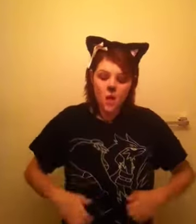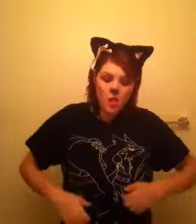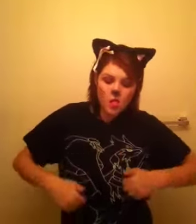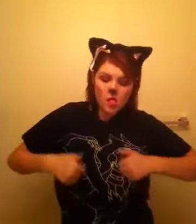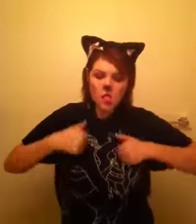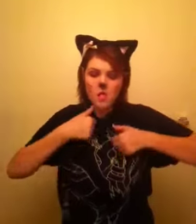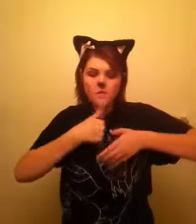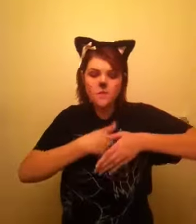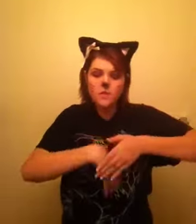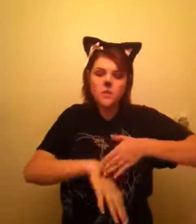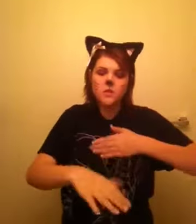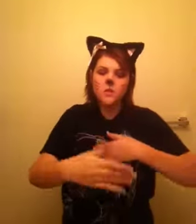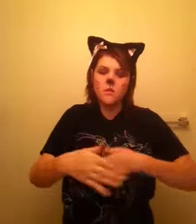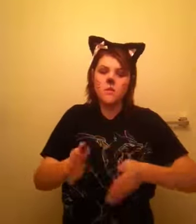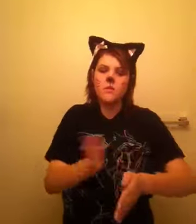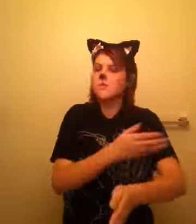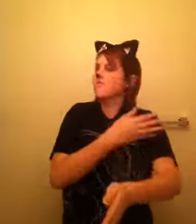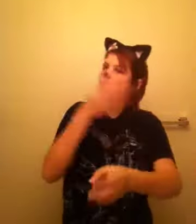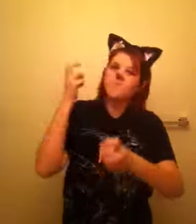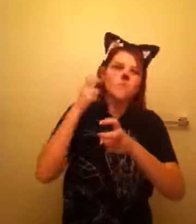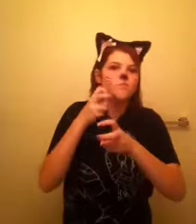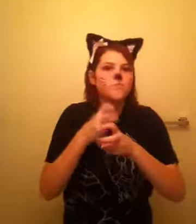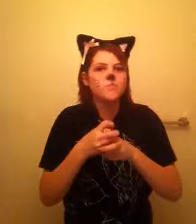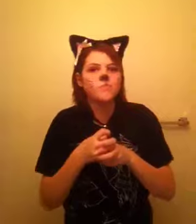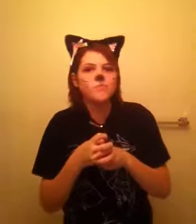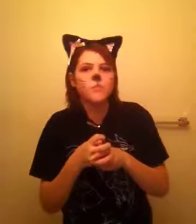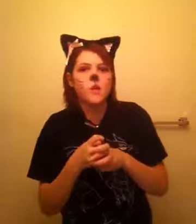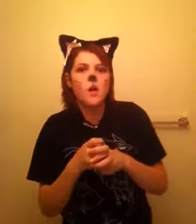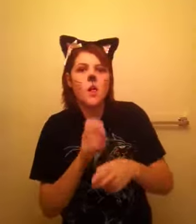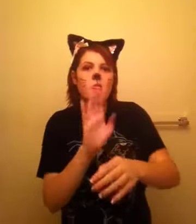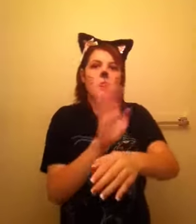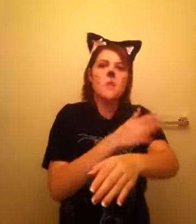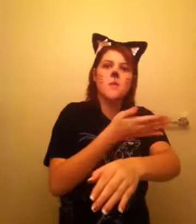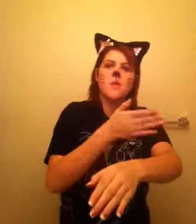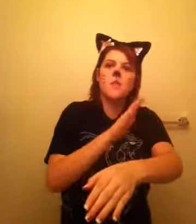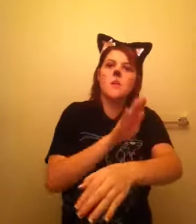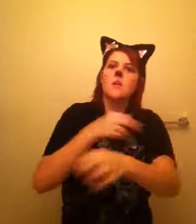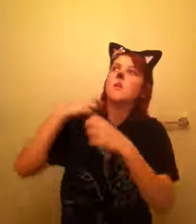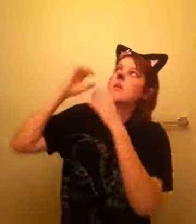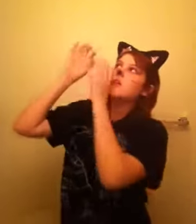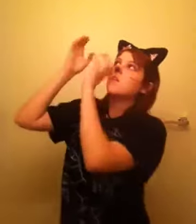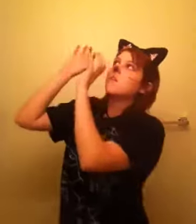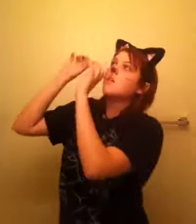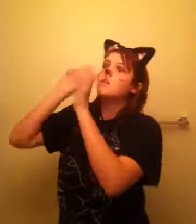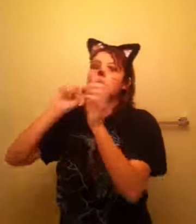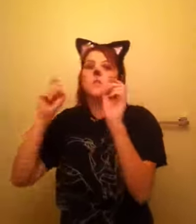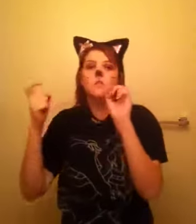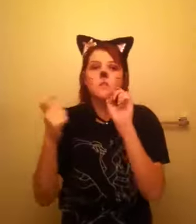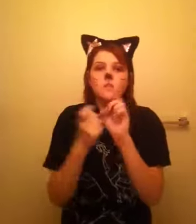Life inside the Music Boxing DC, the mallets and the gears are always turning.